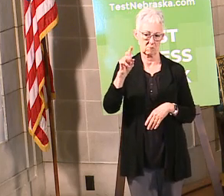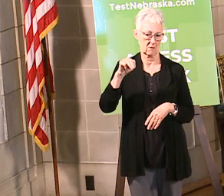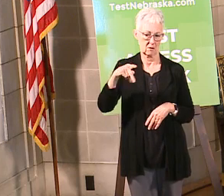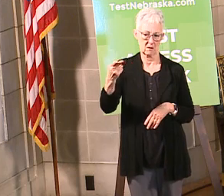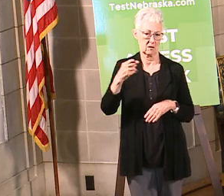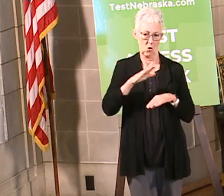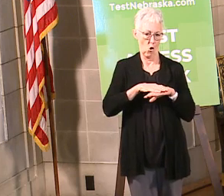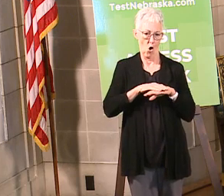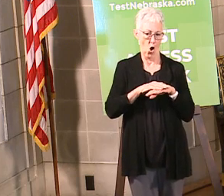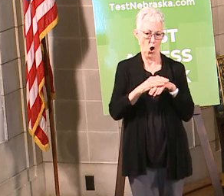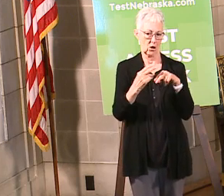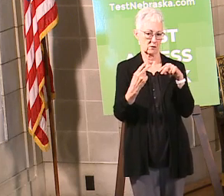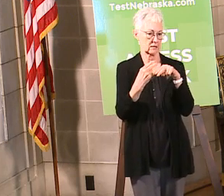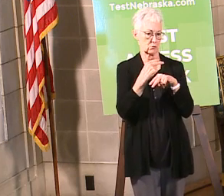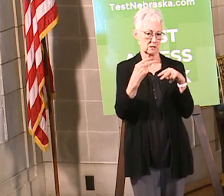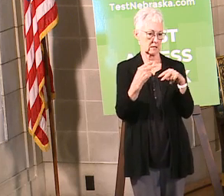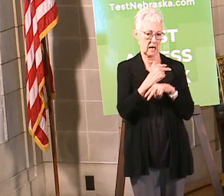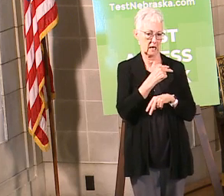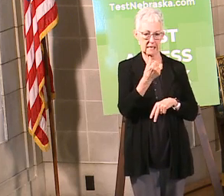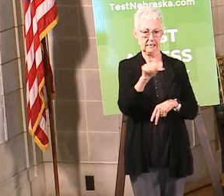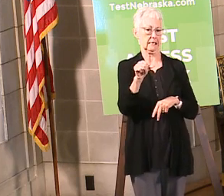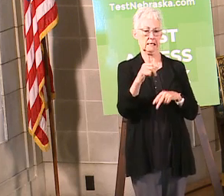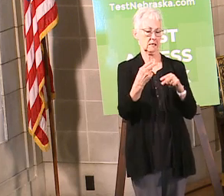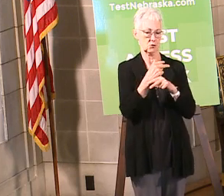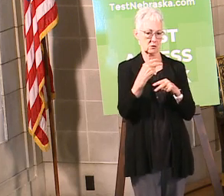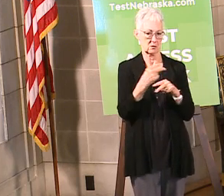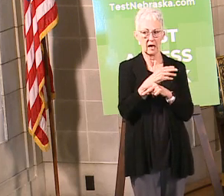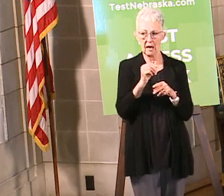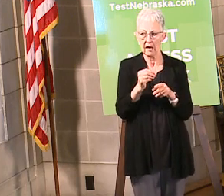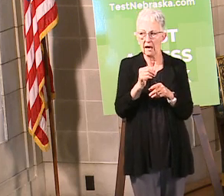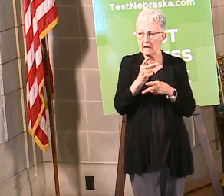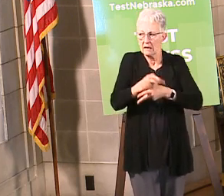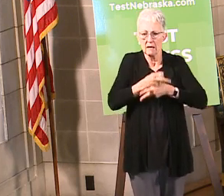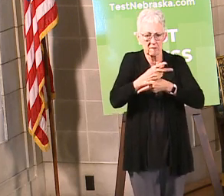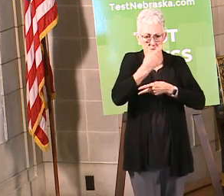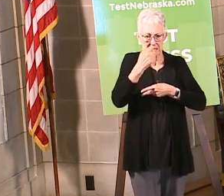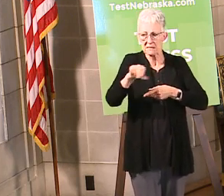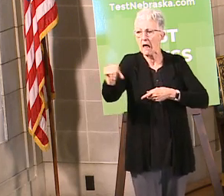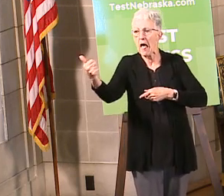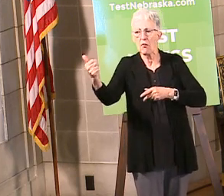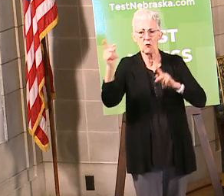we would just ask folks to be mindful of the other motorists that are out there.